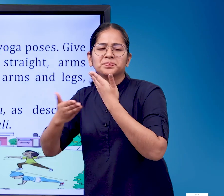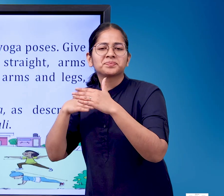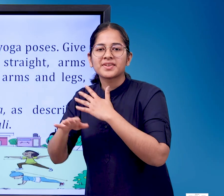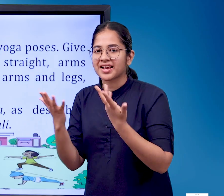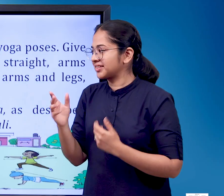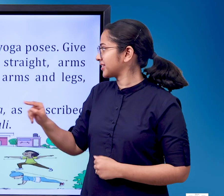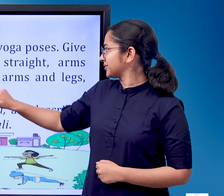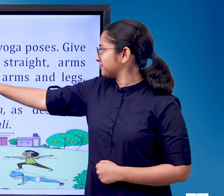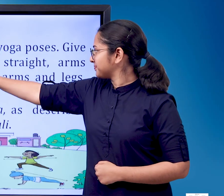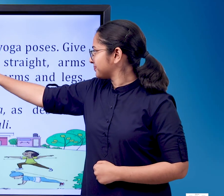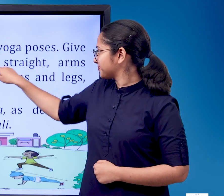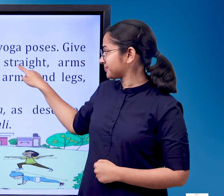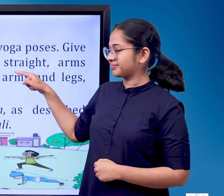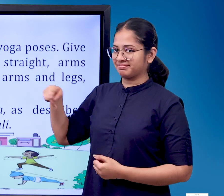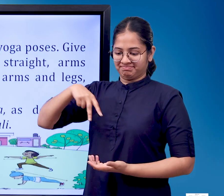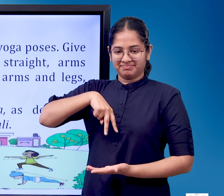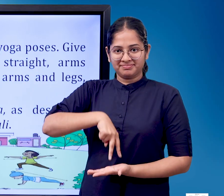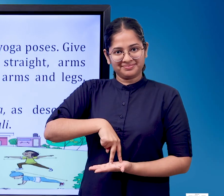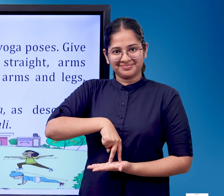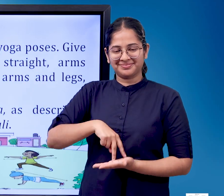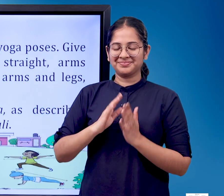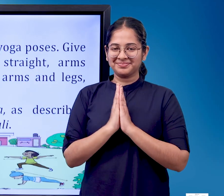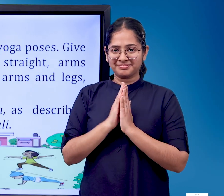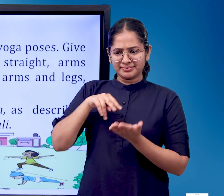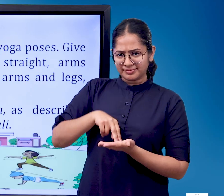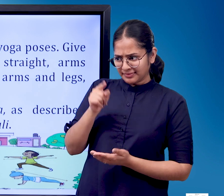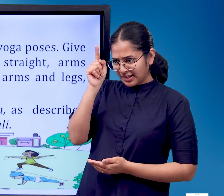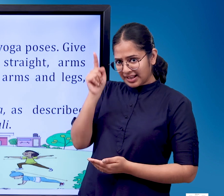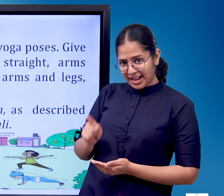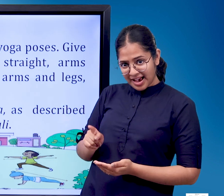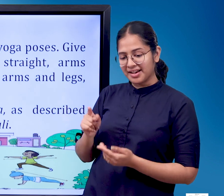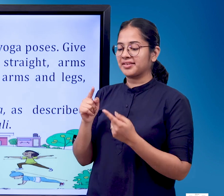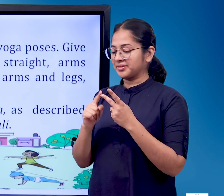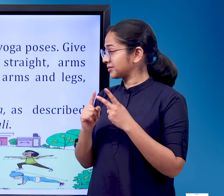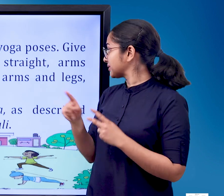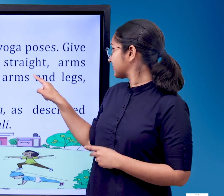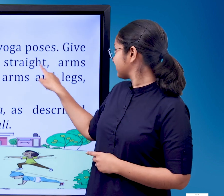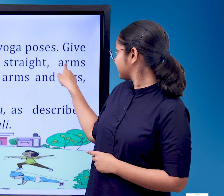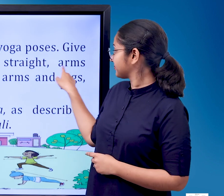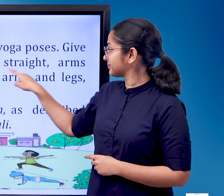Keep the back straight Arms straight Curve the back Slump the arms and legs Etc